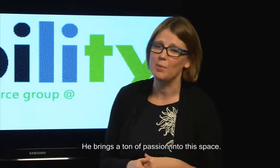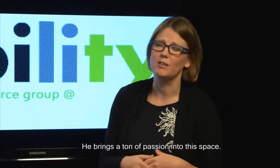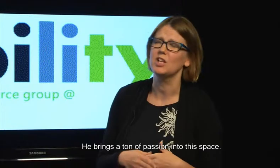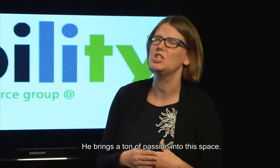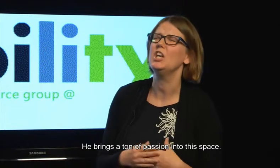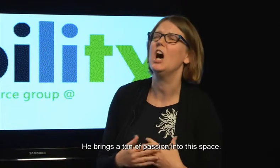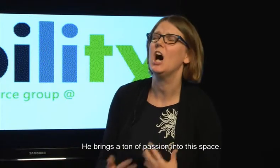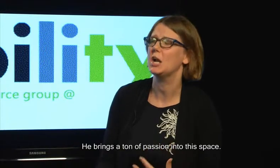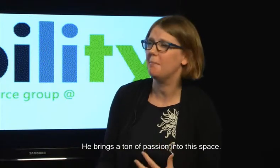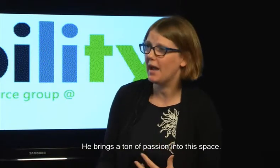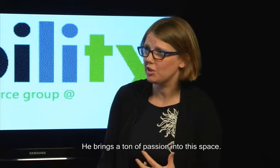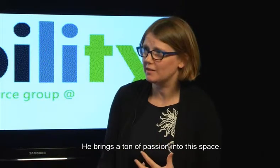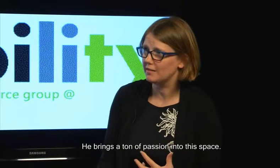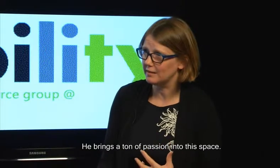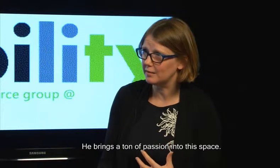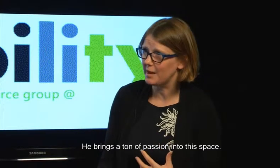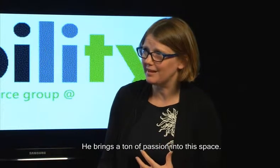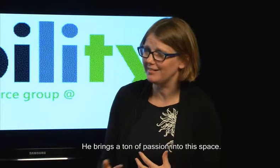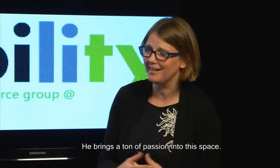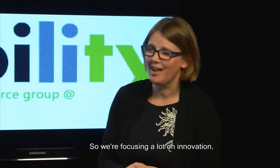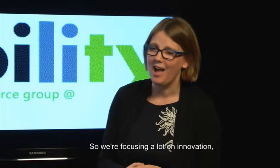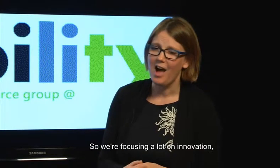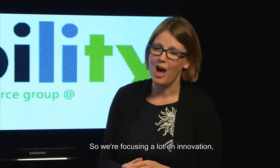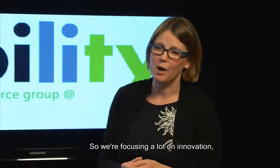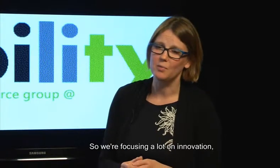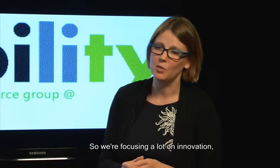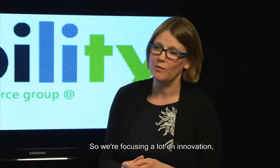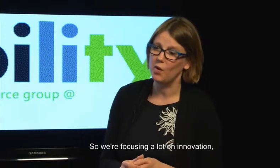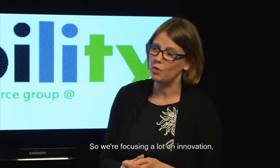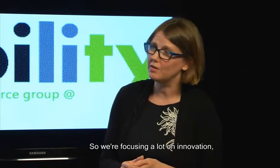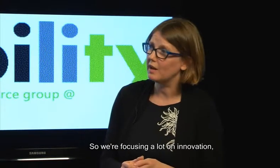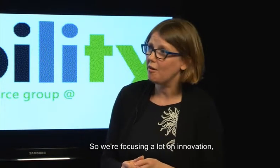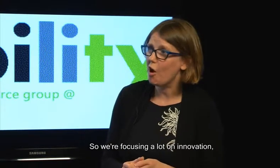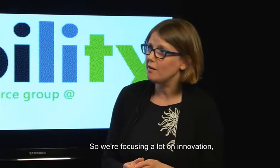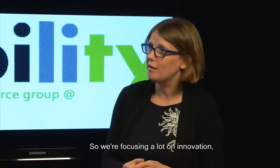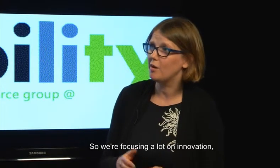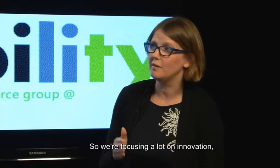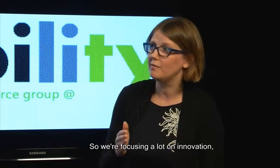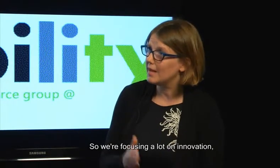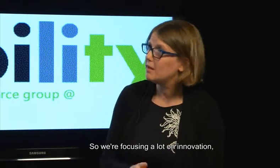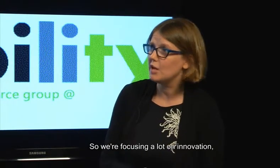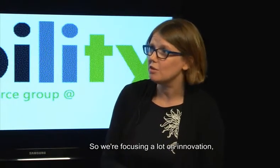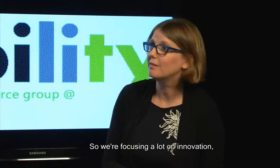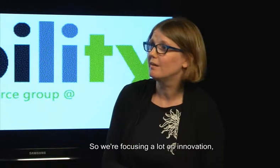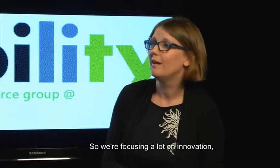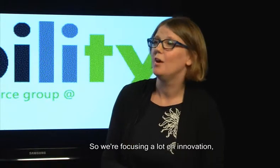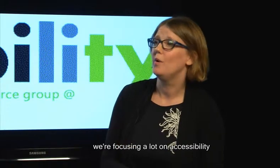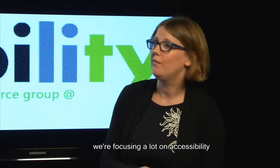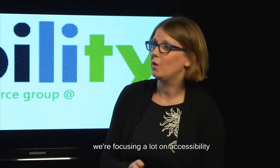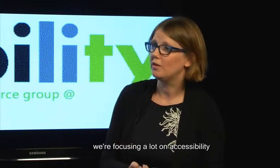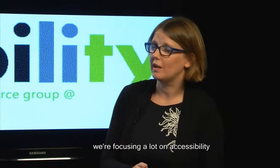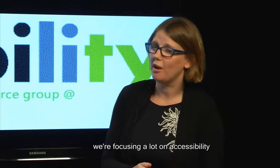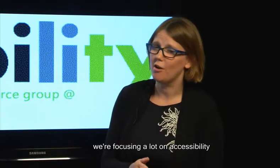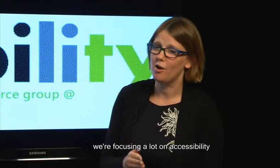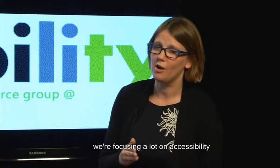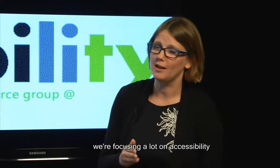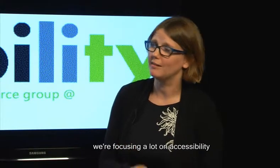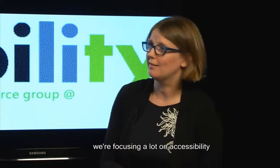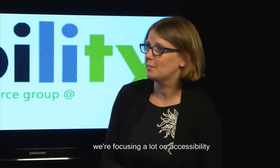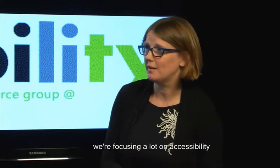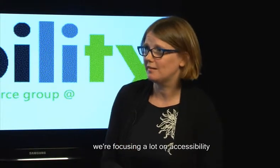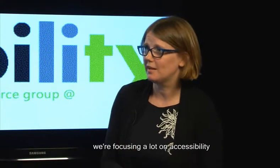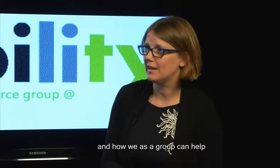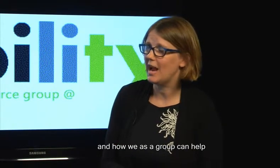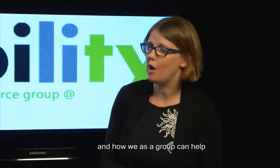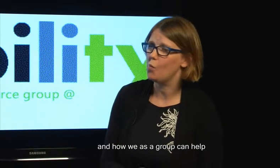he brings a ton of passion to this space so we're focusing a lot on innovation we're focusing a lot on